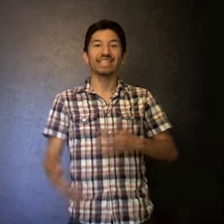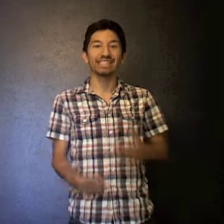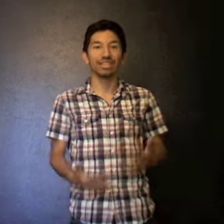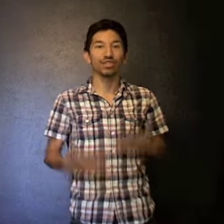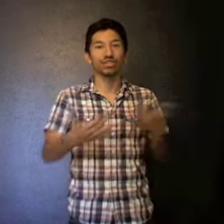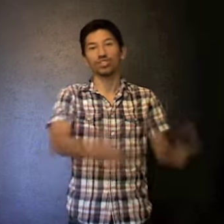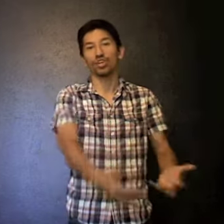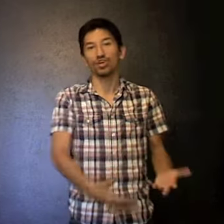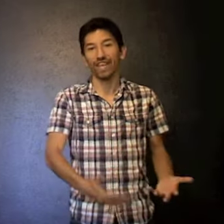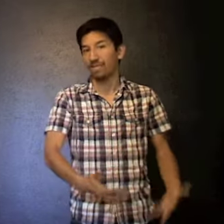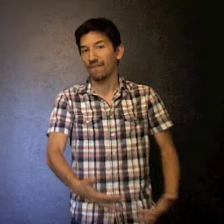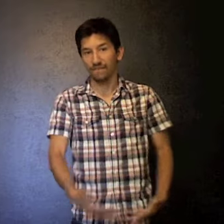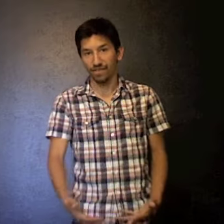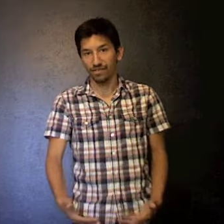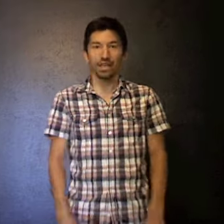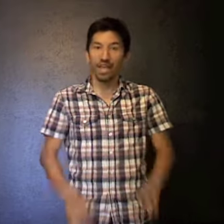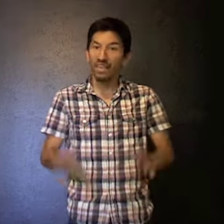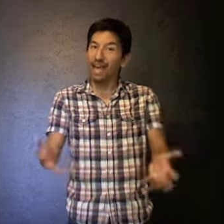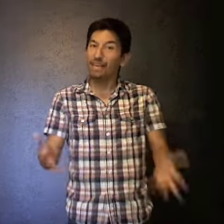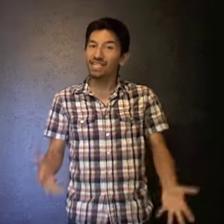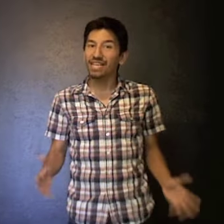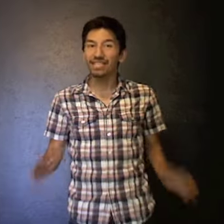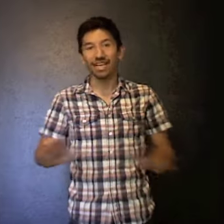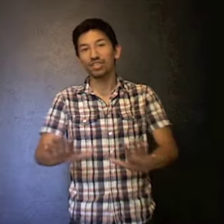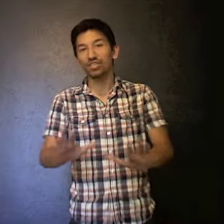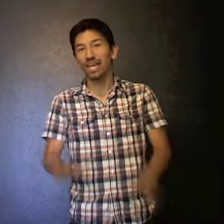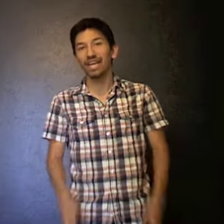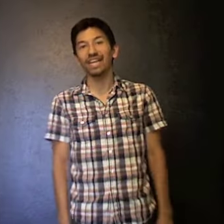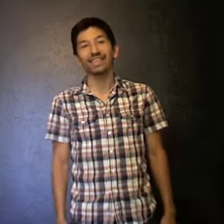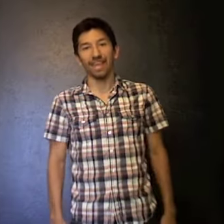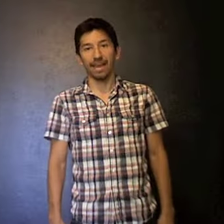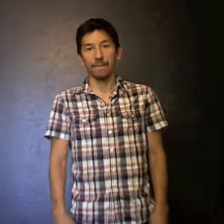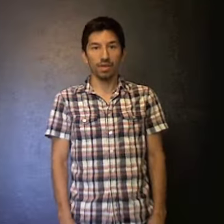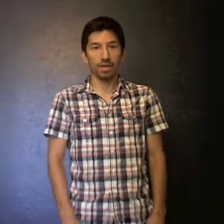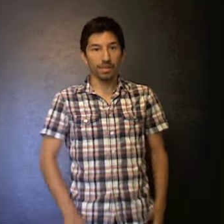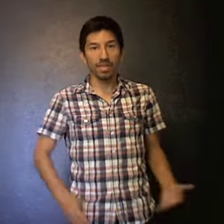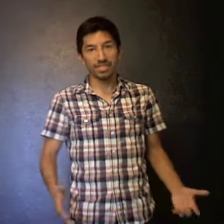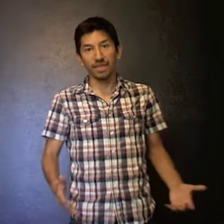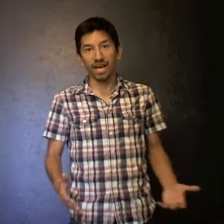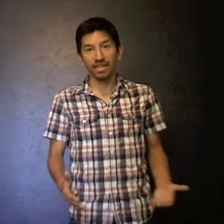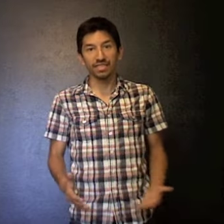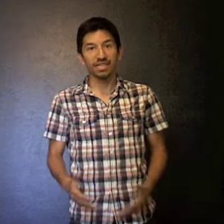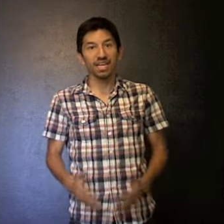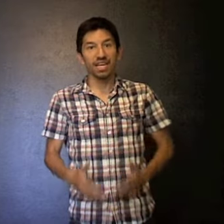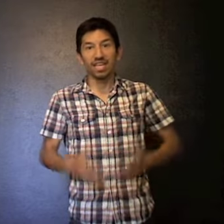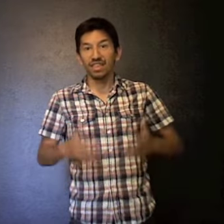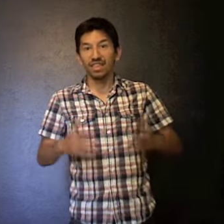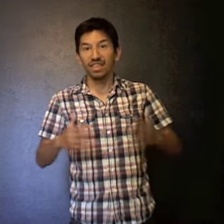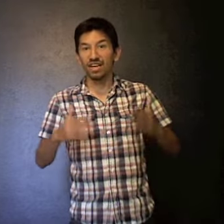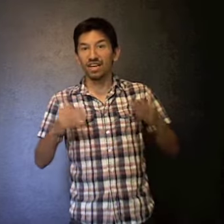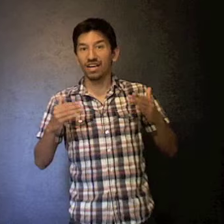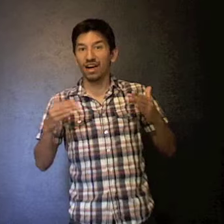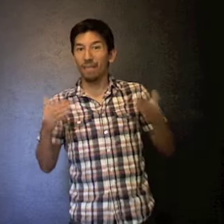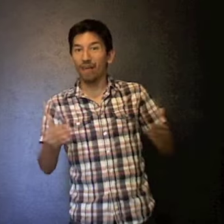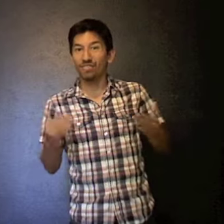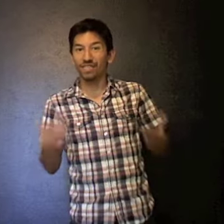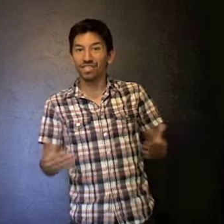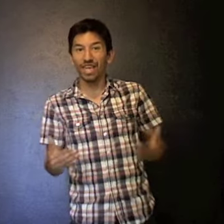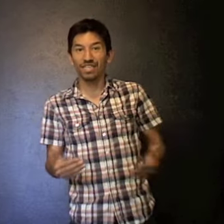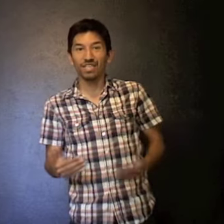can still serve in my field. And that makes sense. I understand. I get that. But let's be honest. The amount of education that